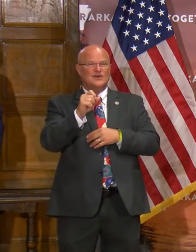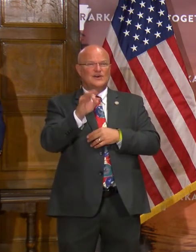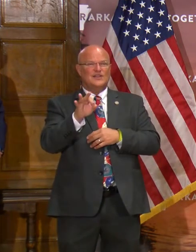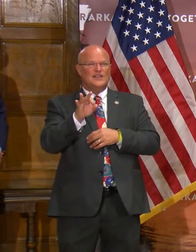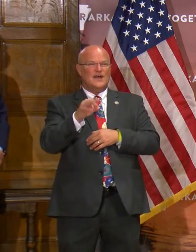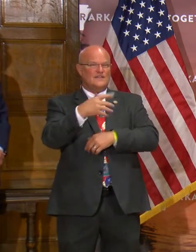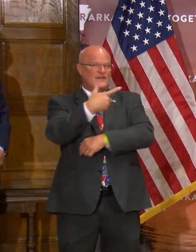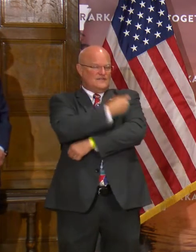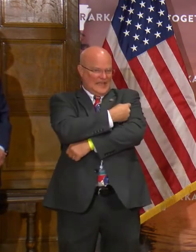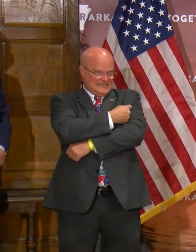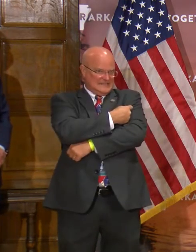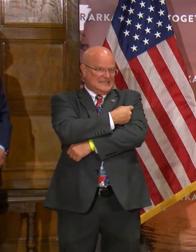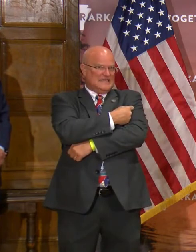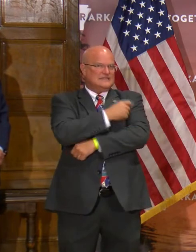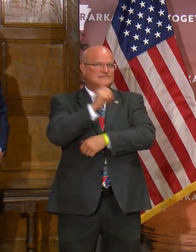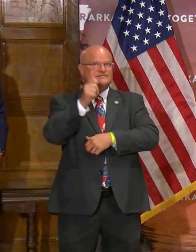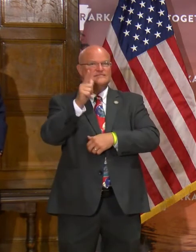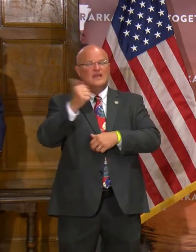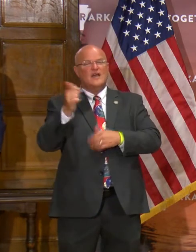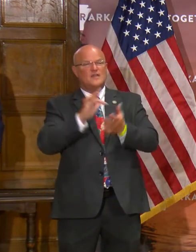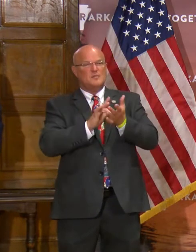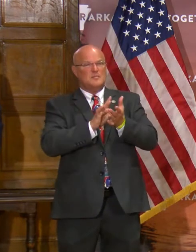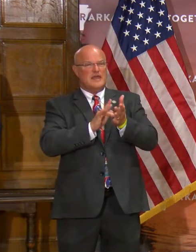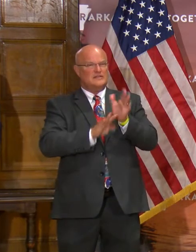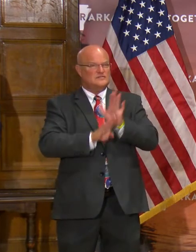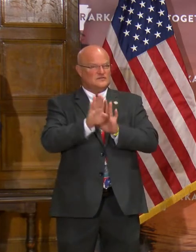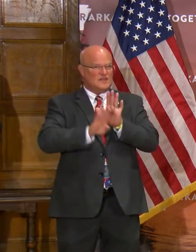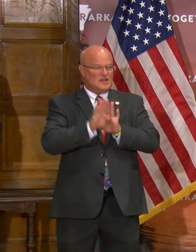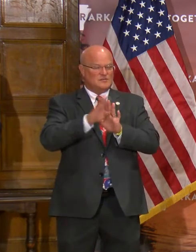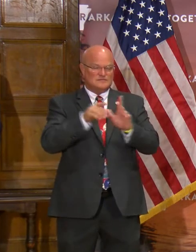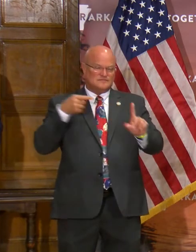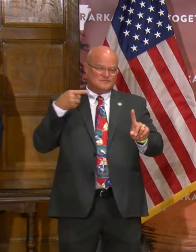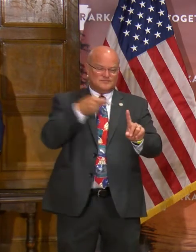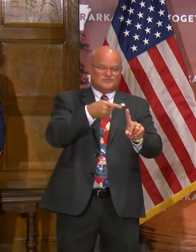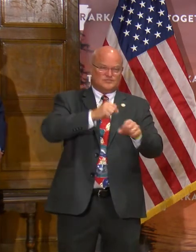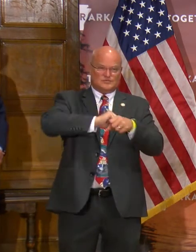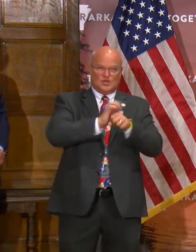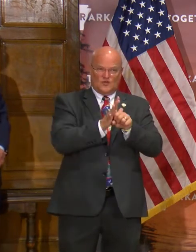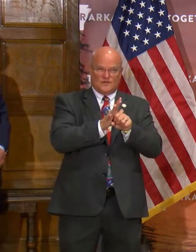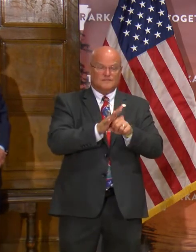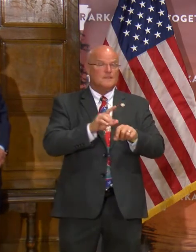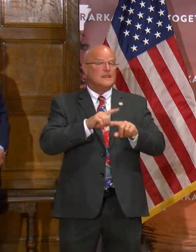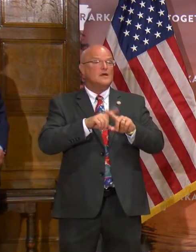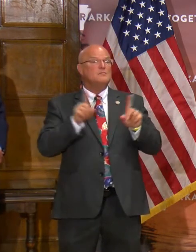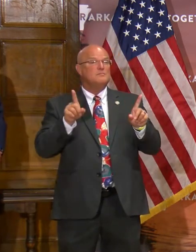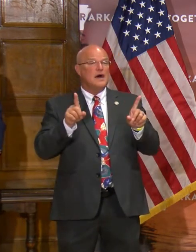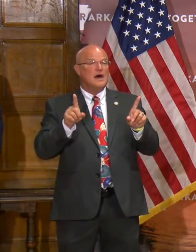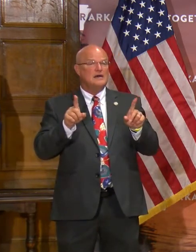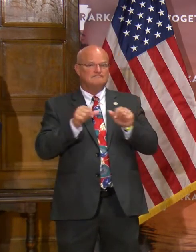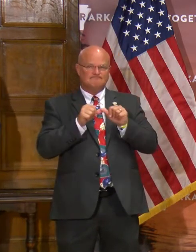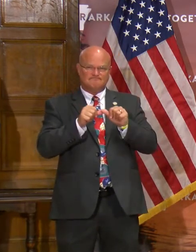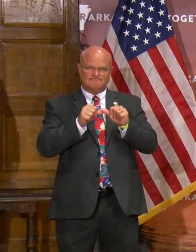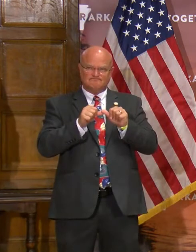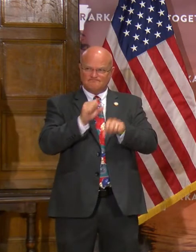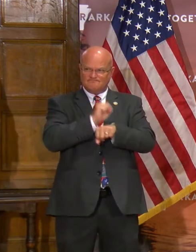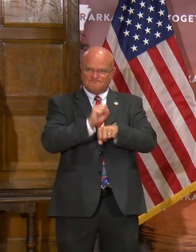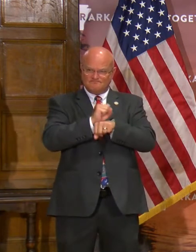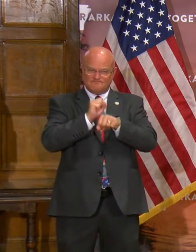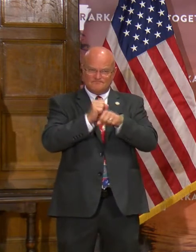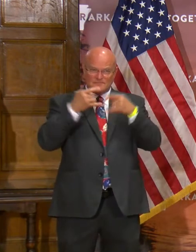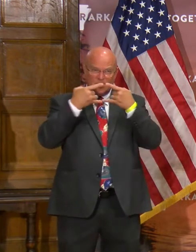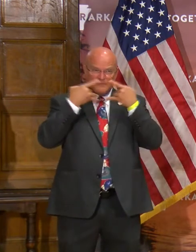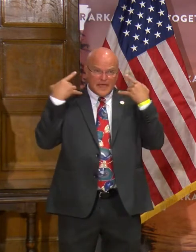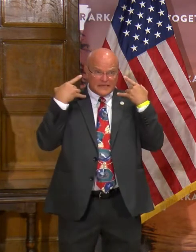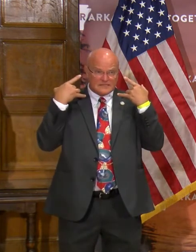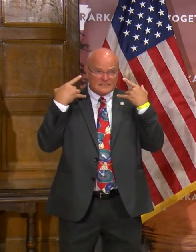vaccines and other medical developments specific to COVID. But we must continue to be vigilant with the wearing of our